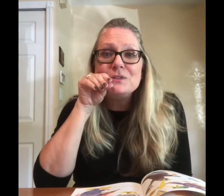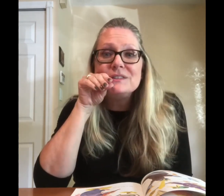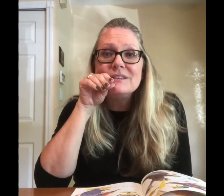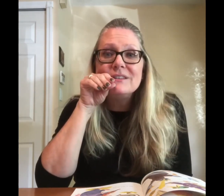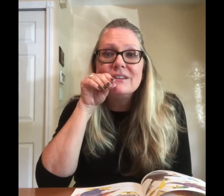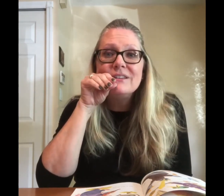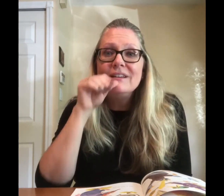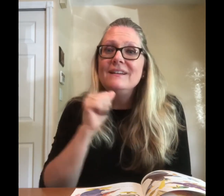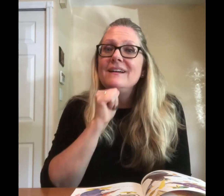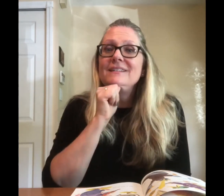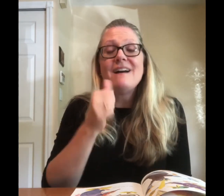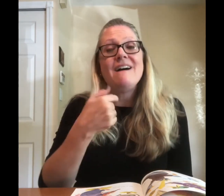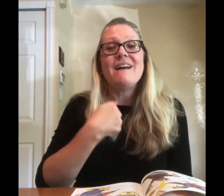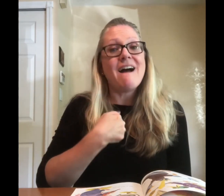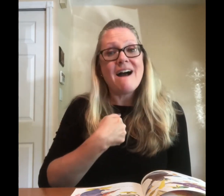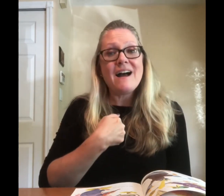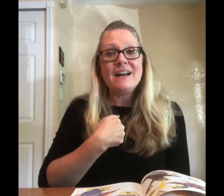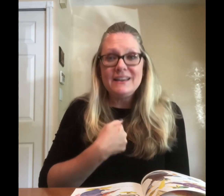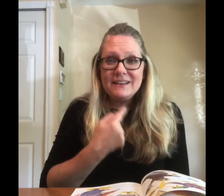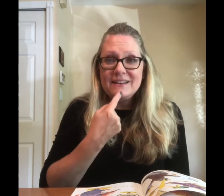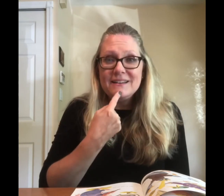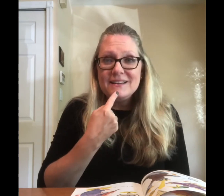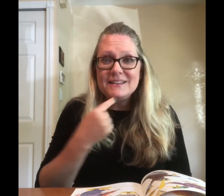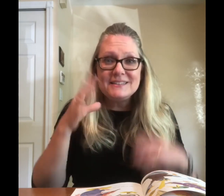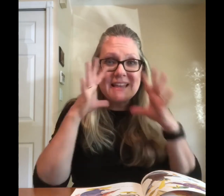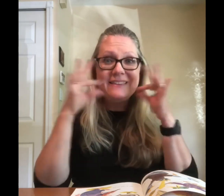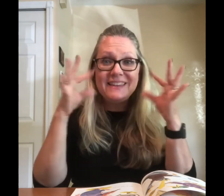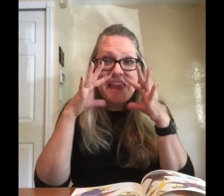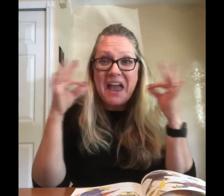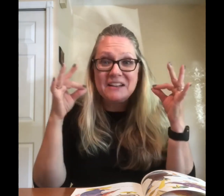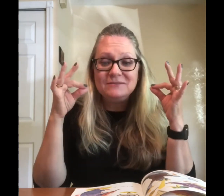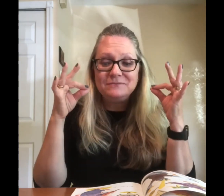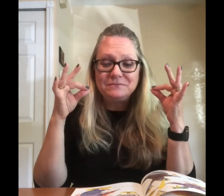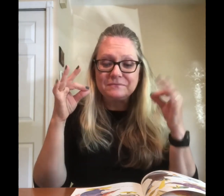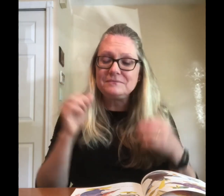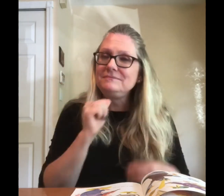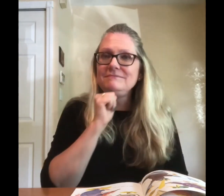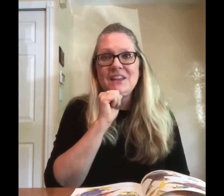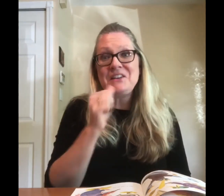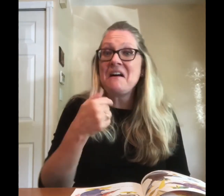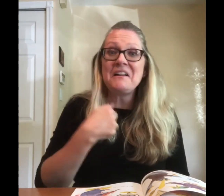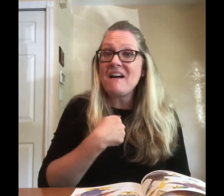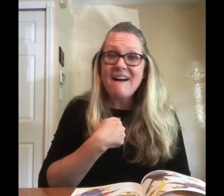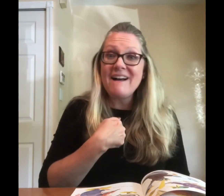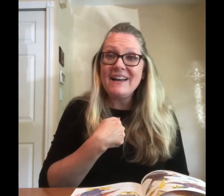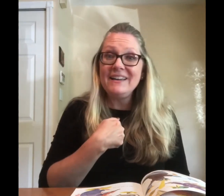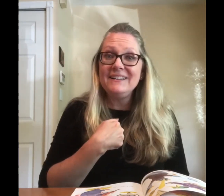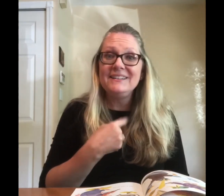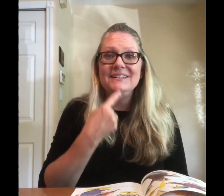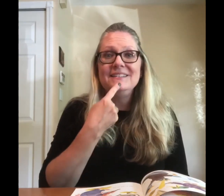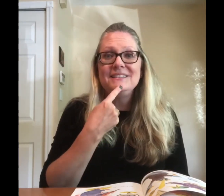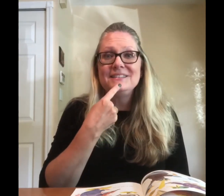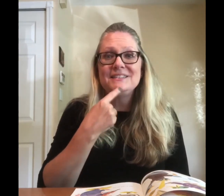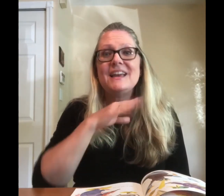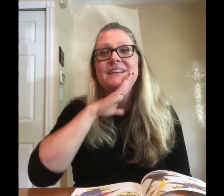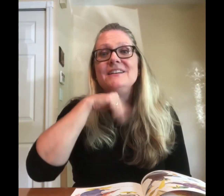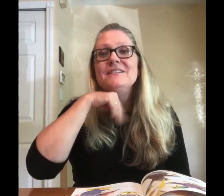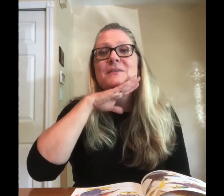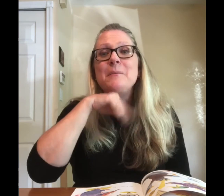not I said the cat not I said the pig